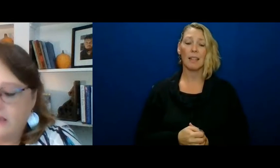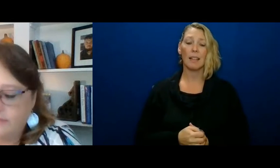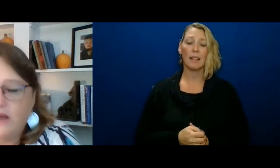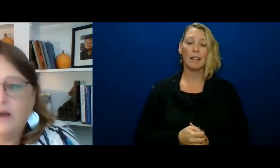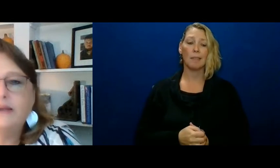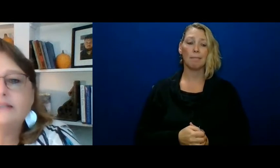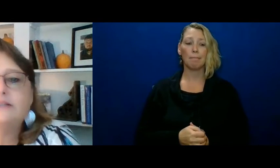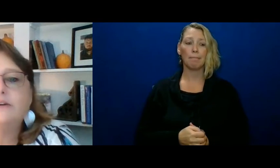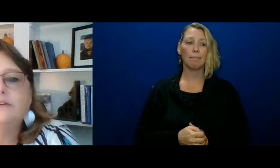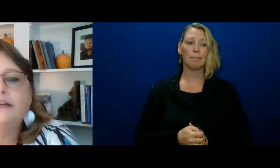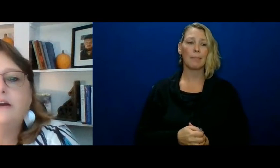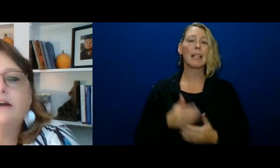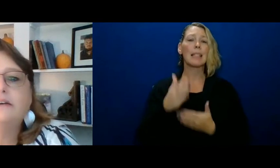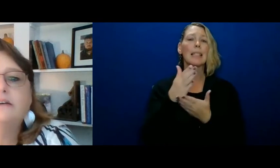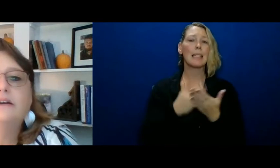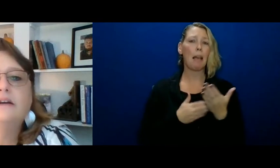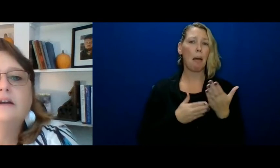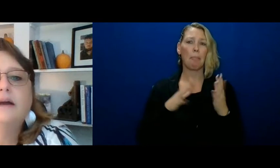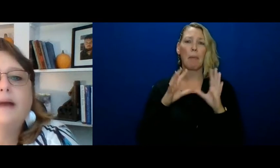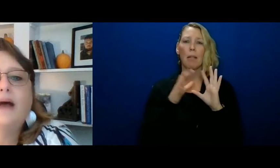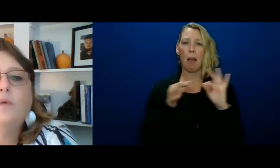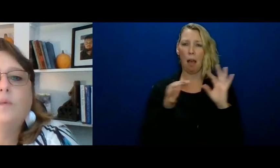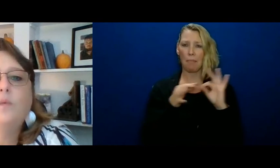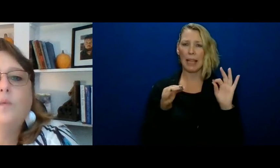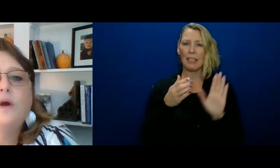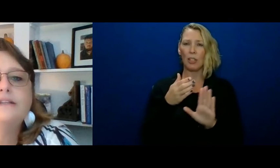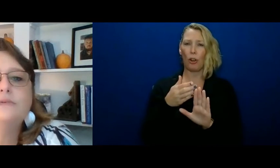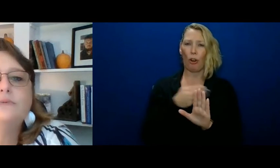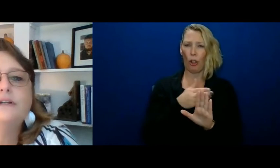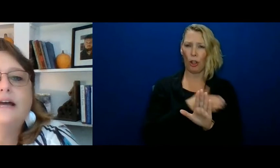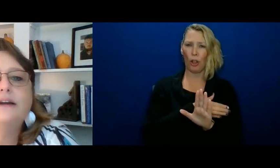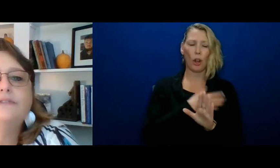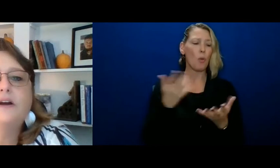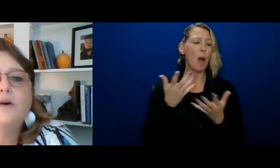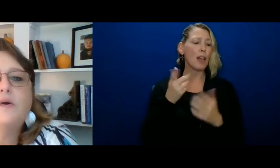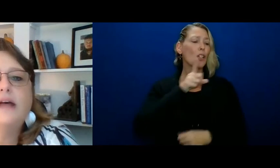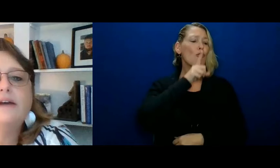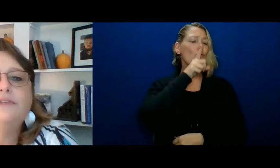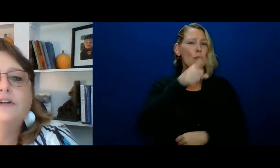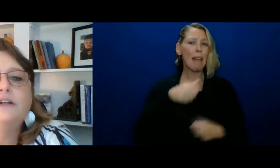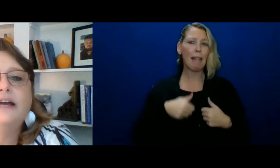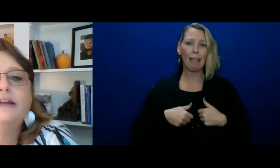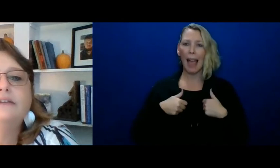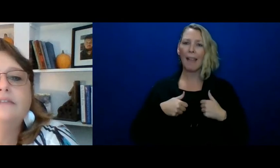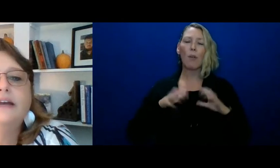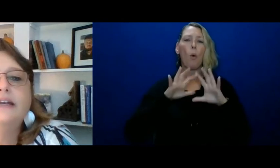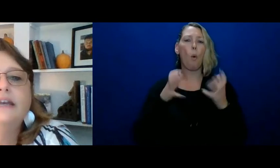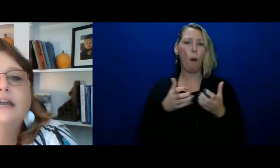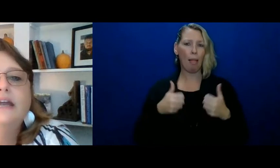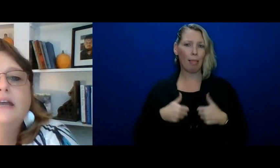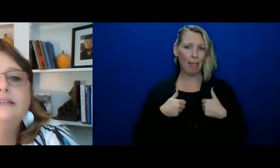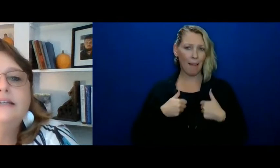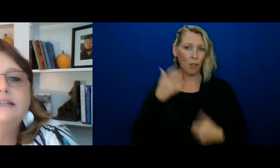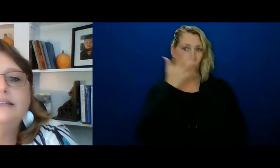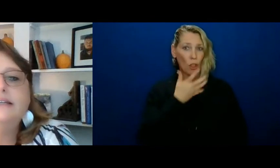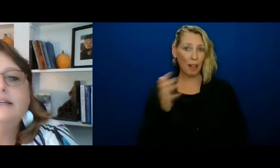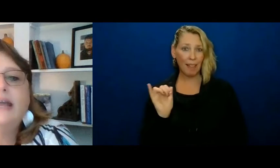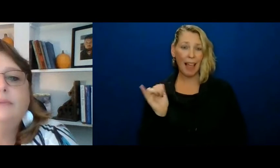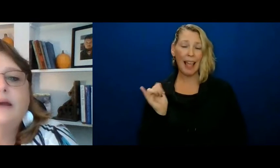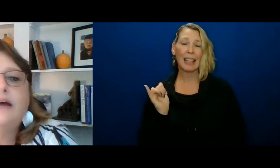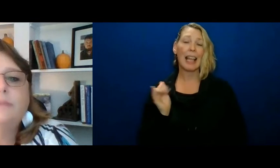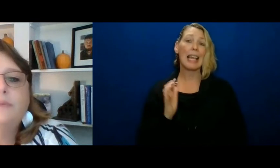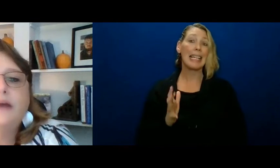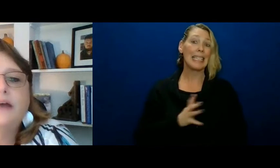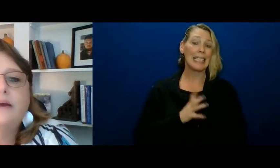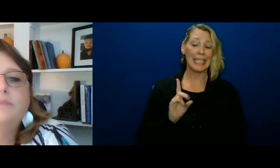comments early on about what is a real life or whole life look like. Right. Dignity